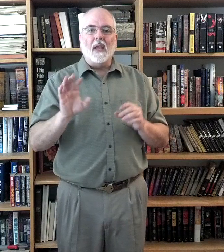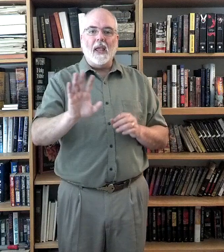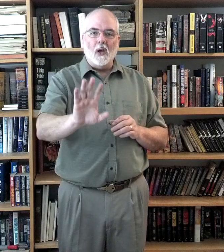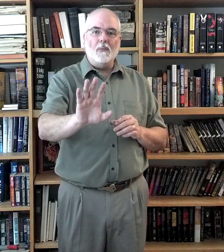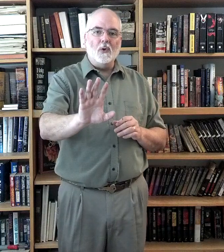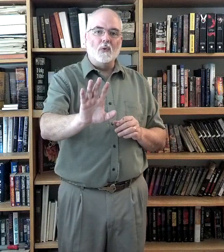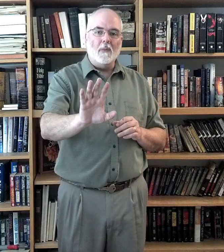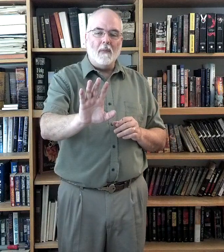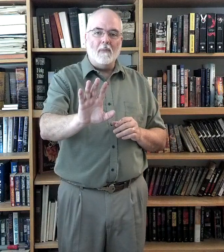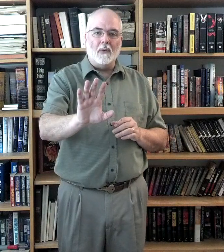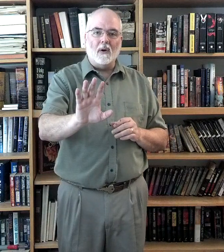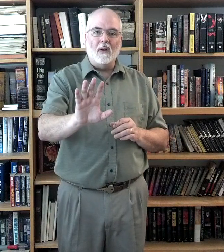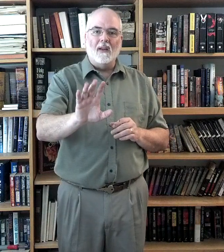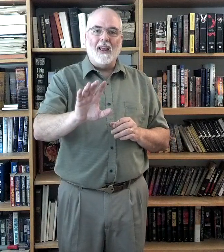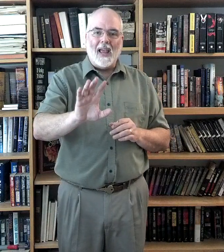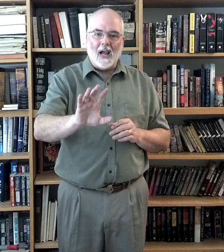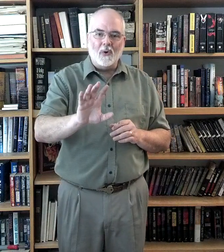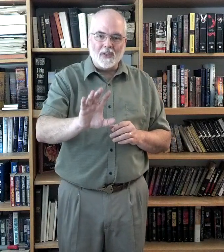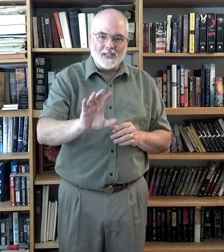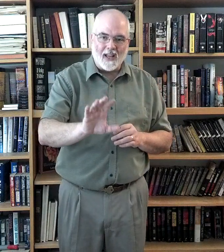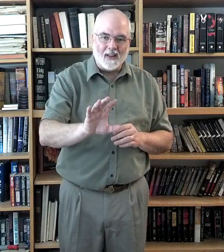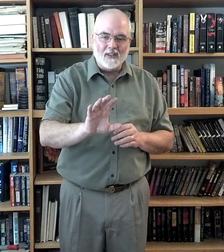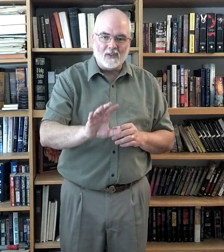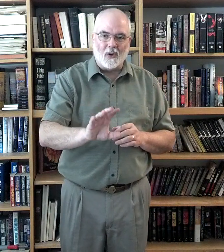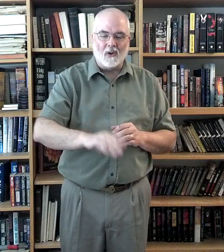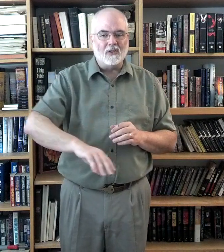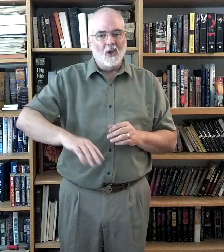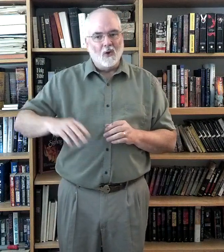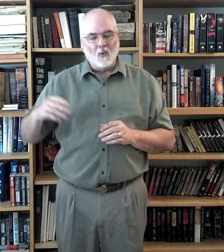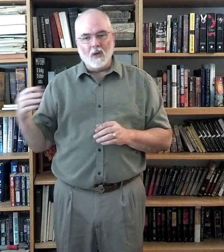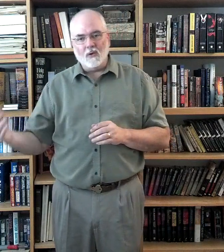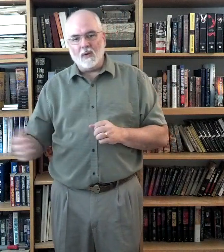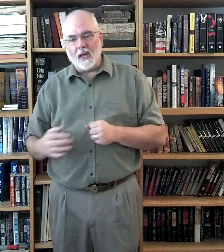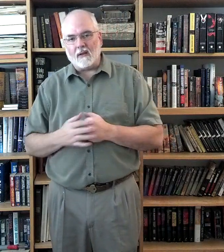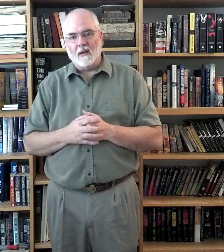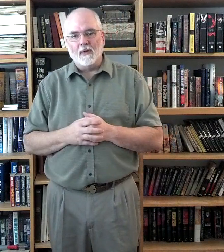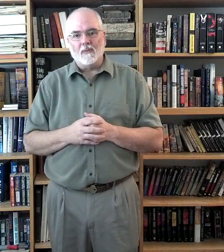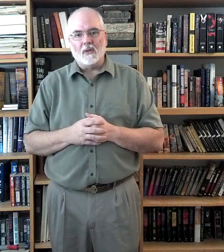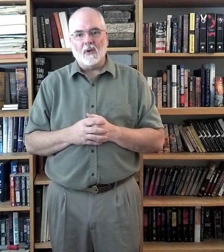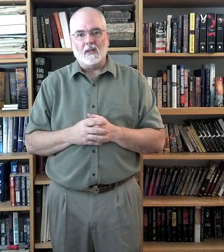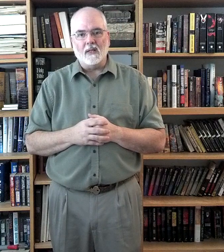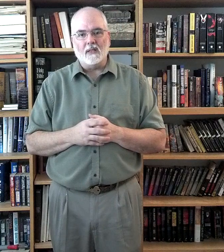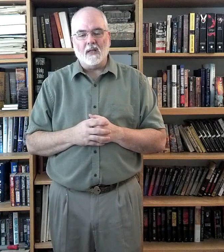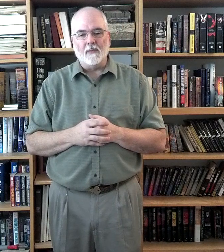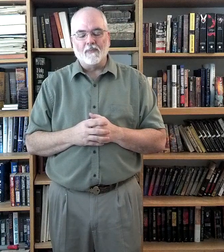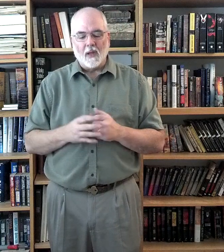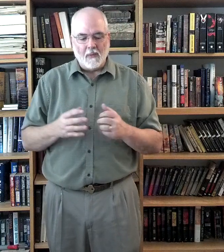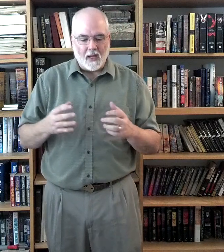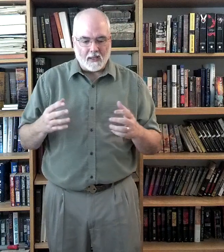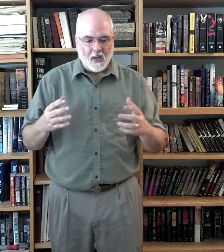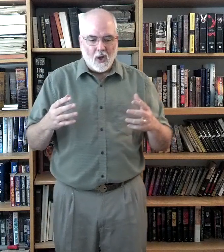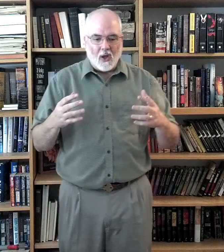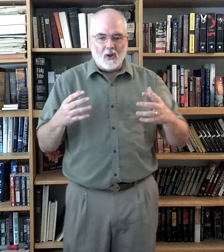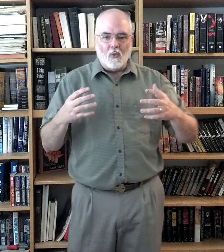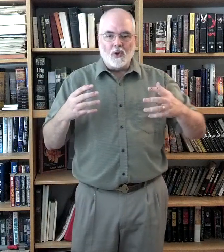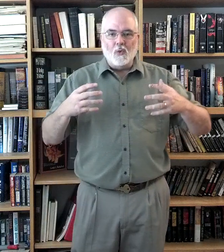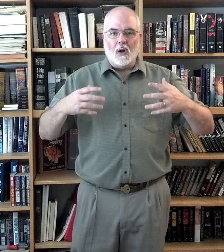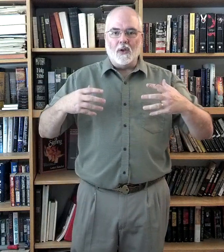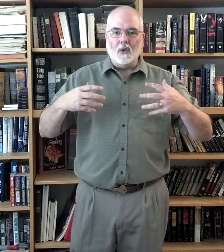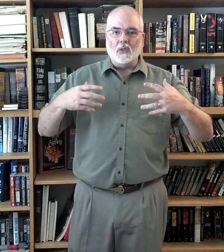help you remember how to sign the songs when you get to LTC. Because what you want to do is